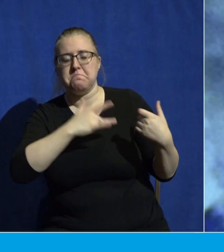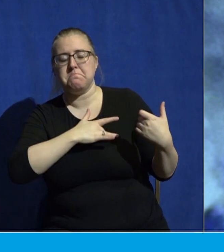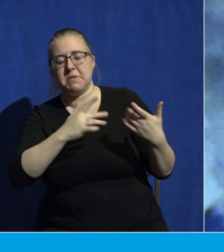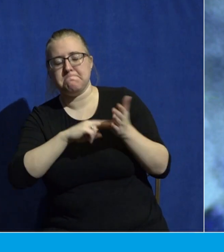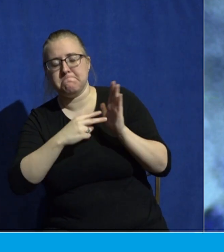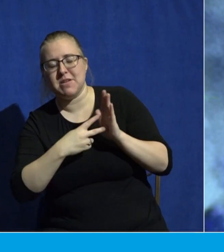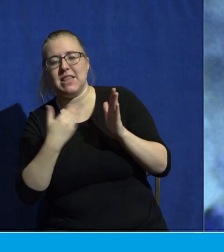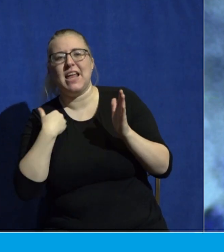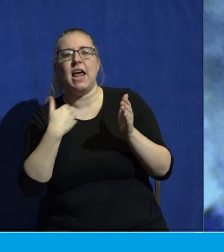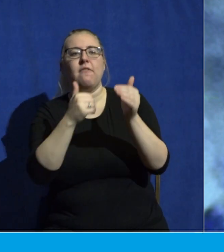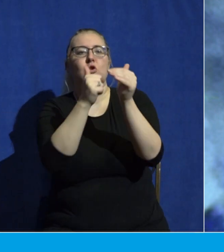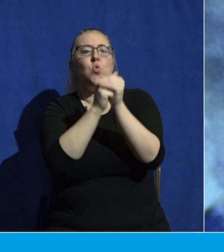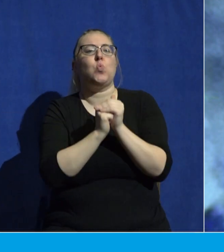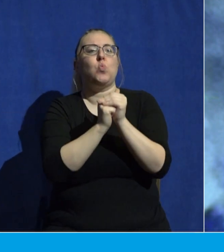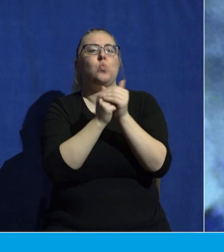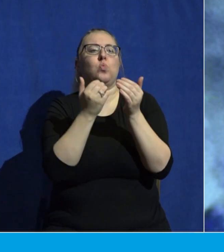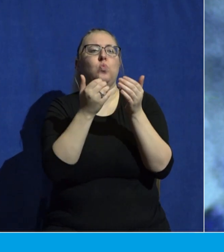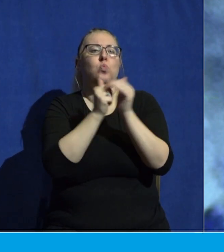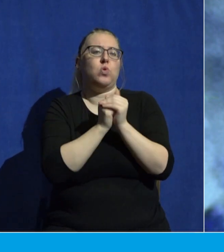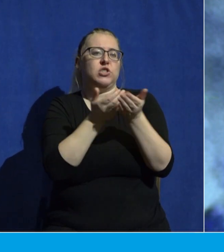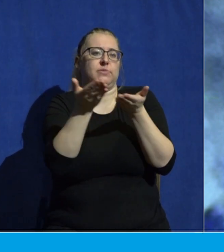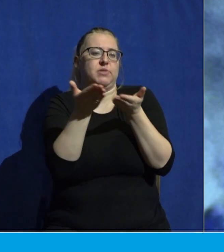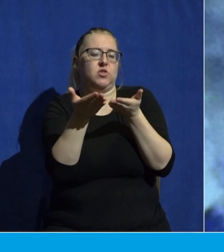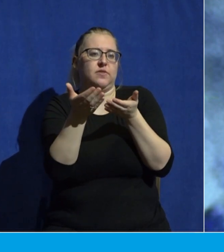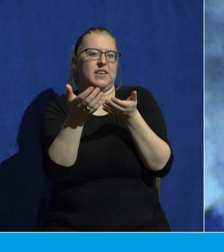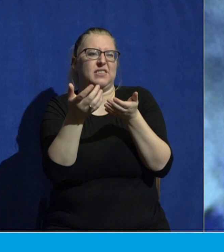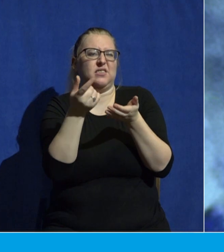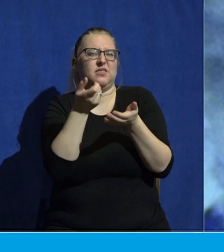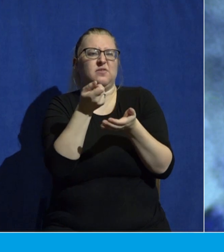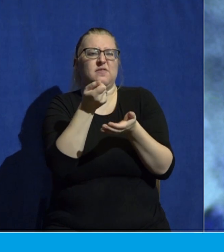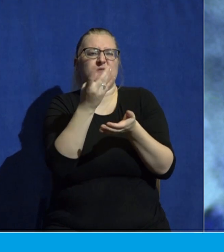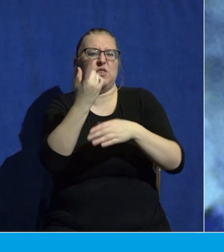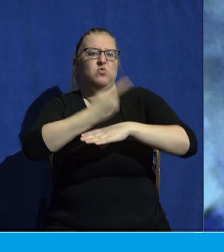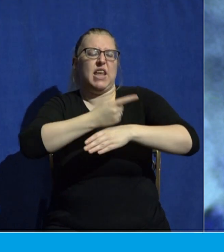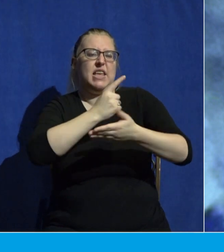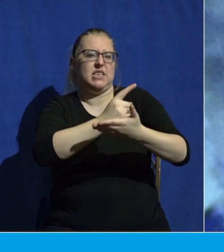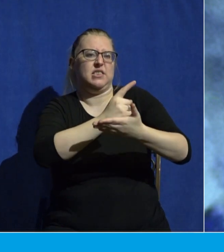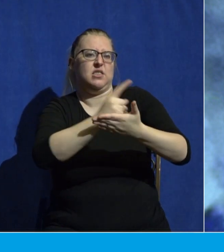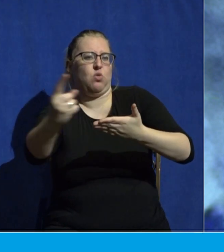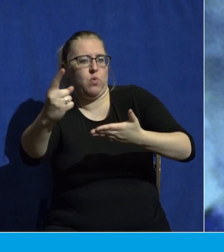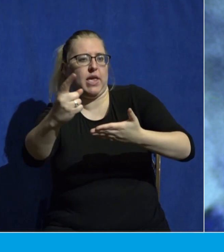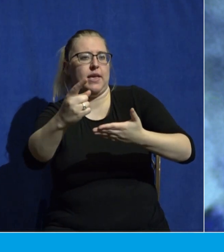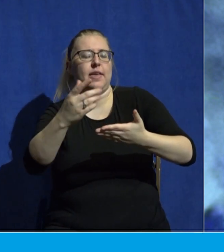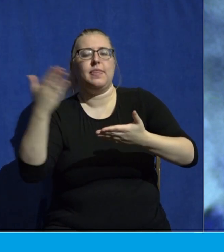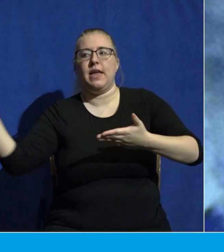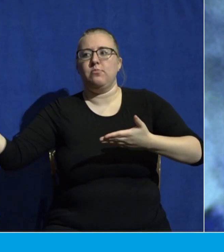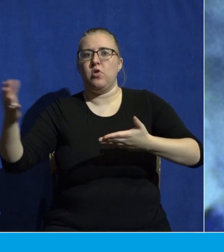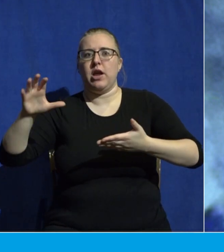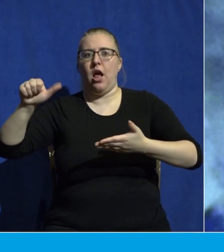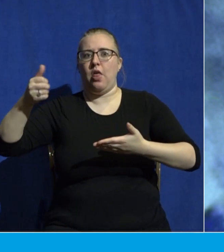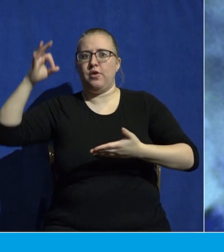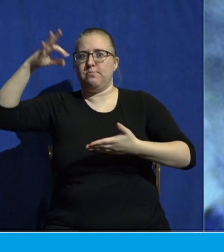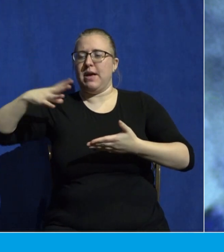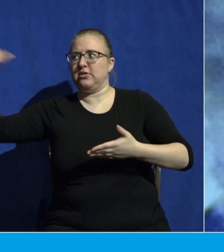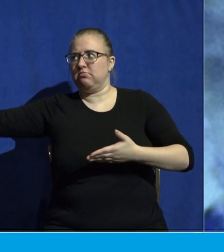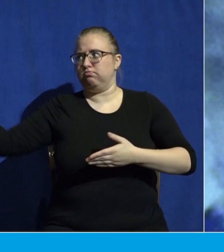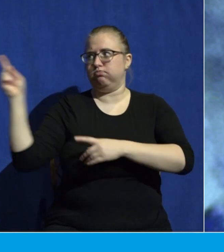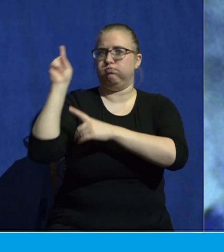week. And they would bring an outside preacher to come in. And he would preach his heart out with the aim of seeing many people make decisions